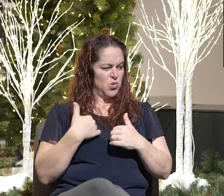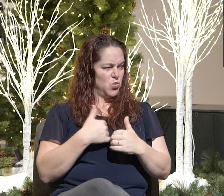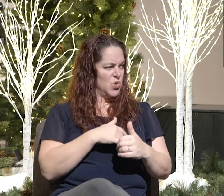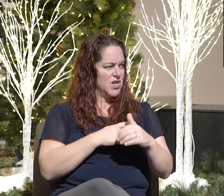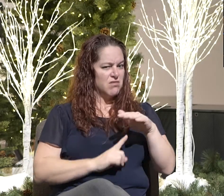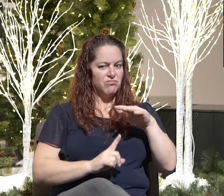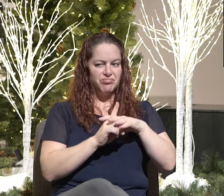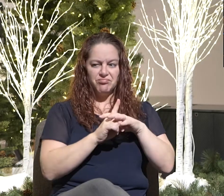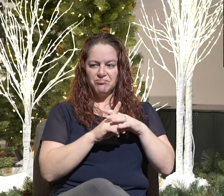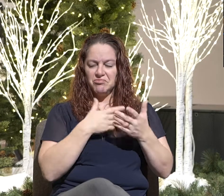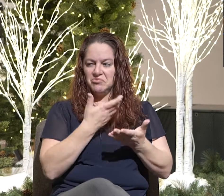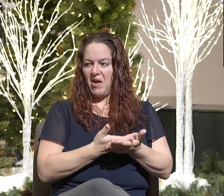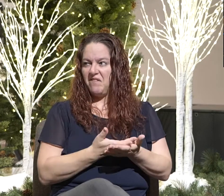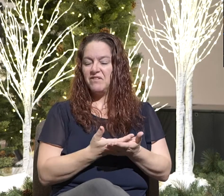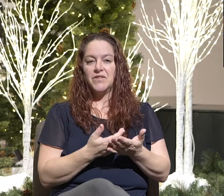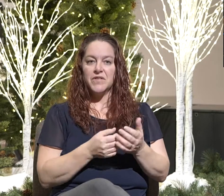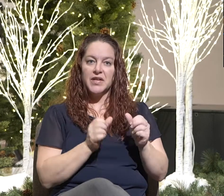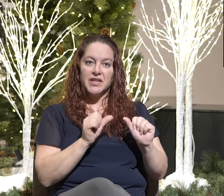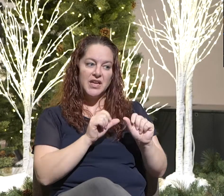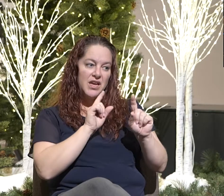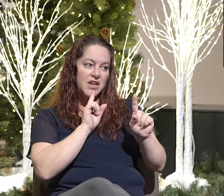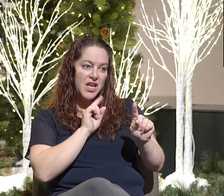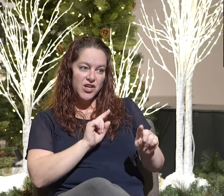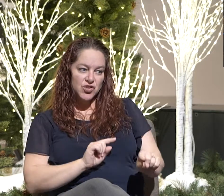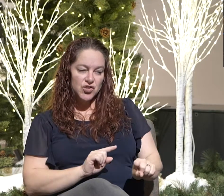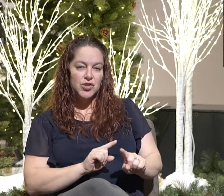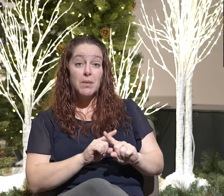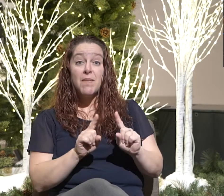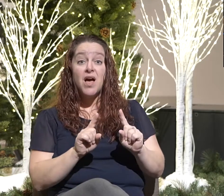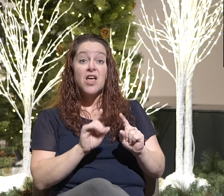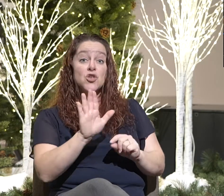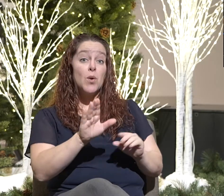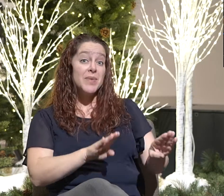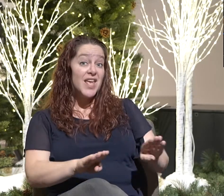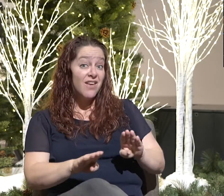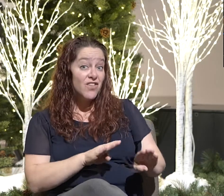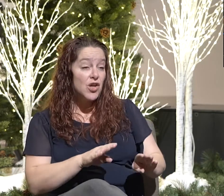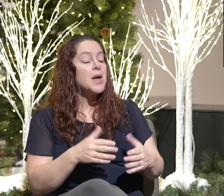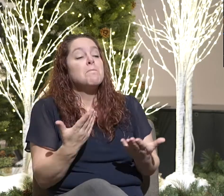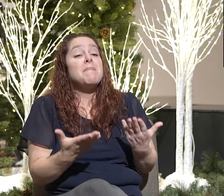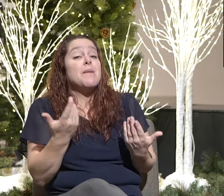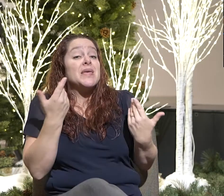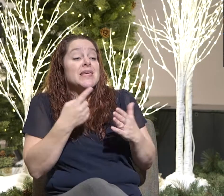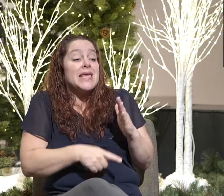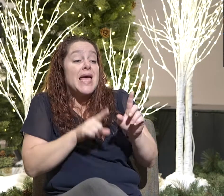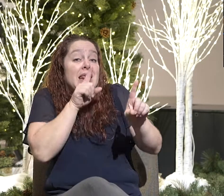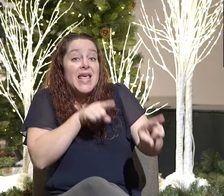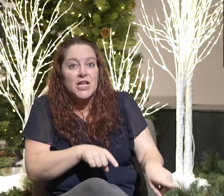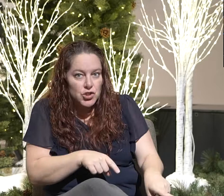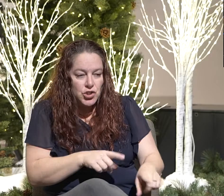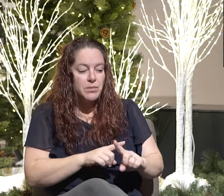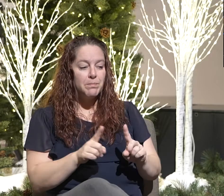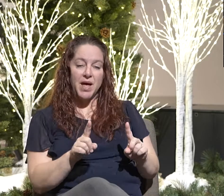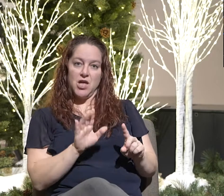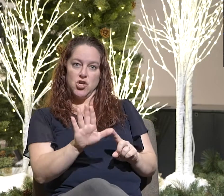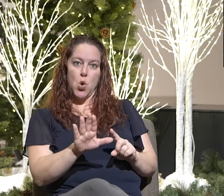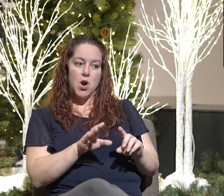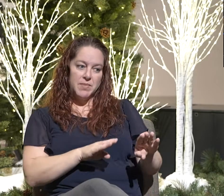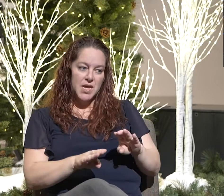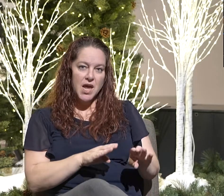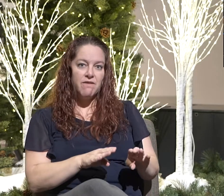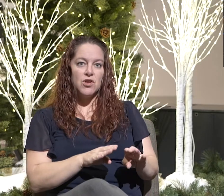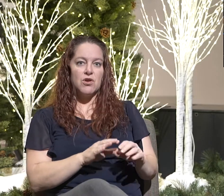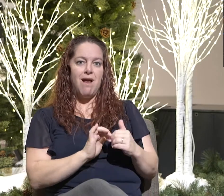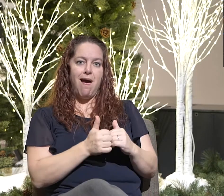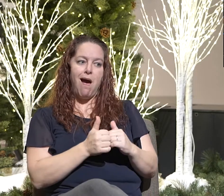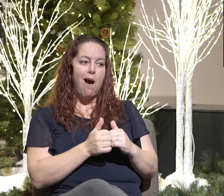See, you can answer, I don't know, to any of these. But how you act, how you spend your time, your talent, and your treasures in the world